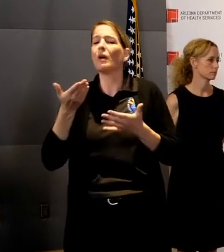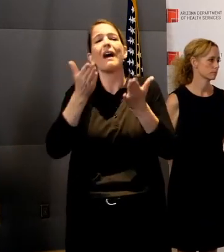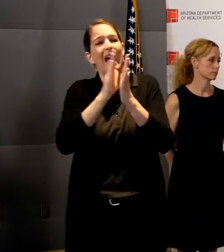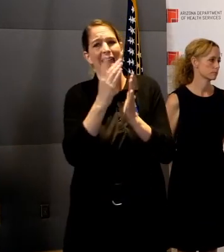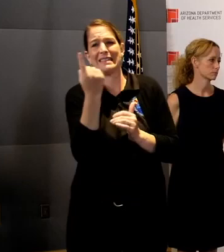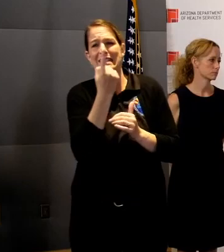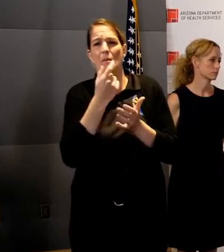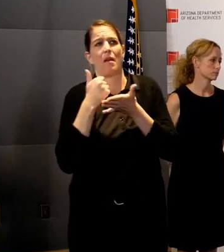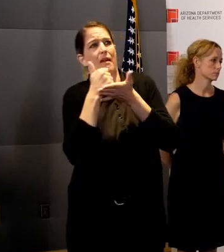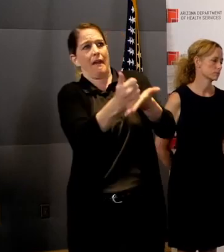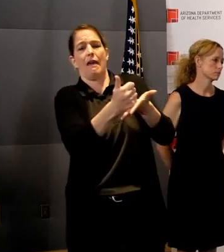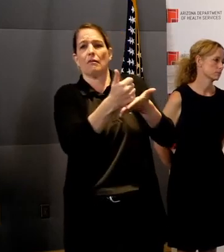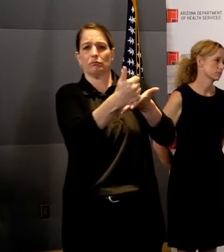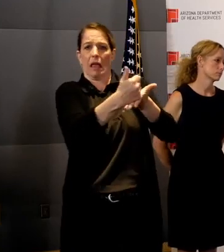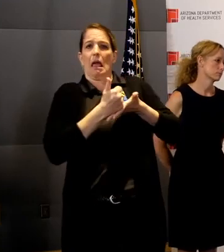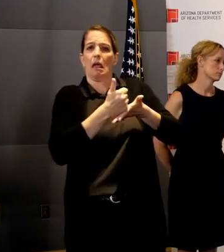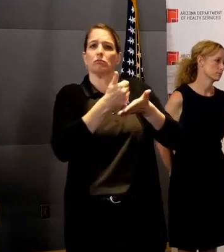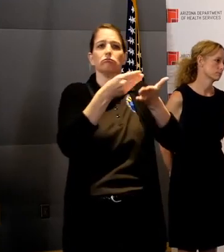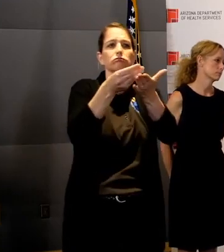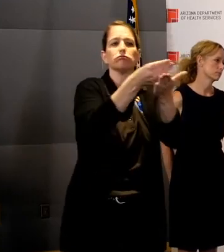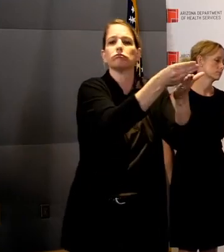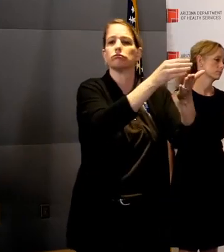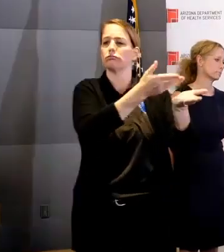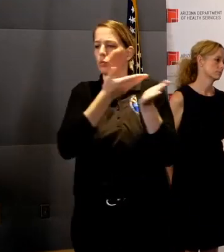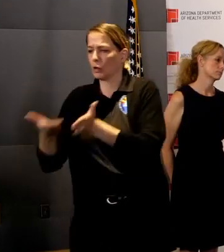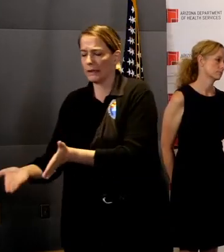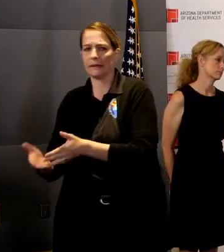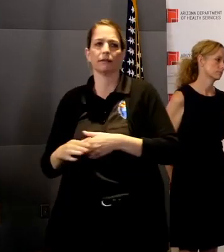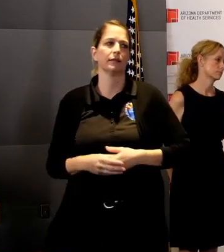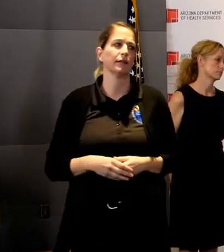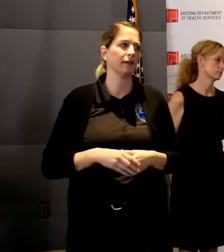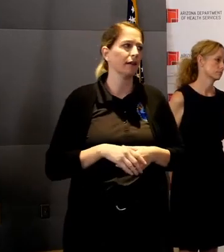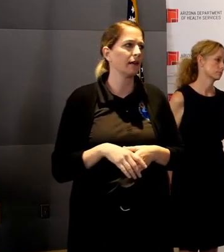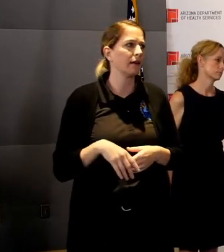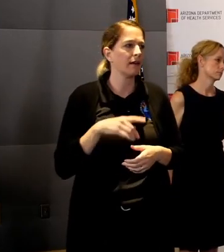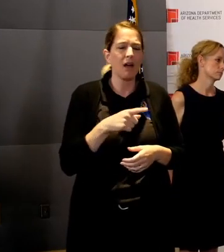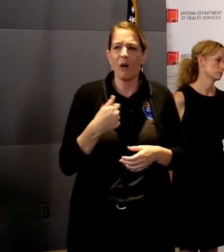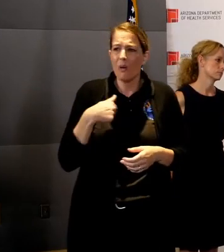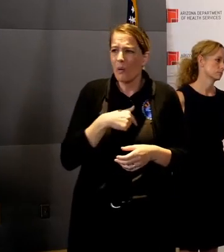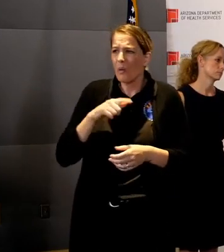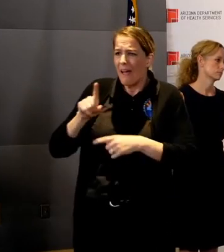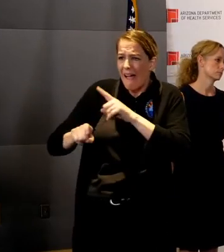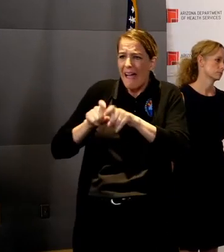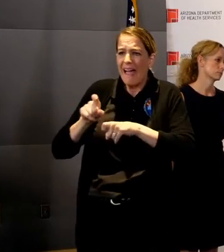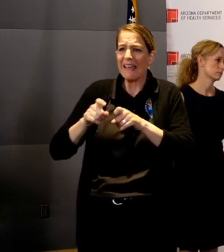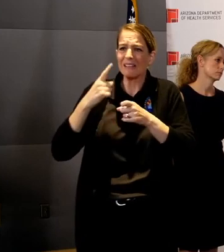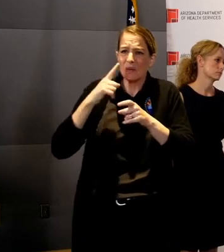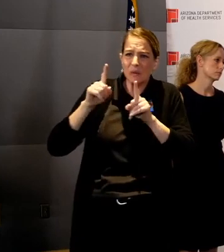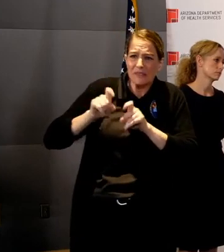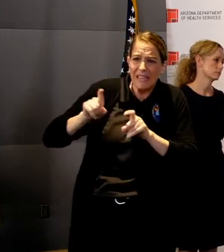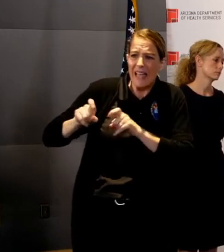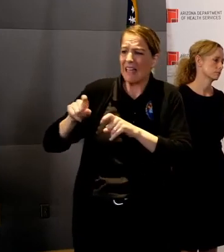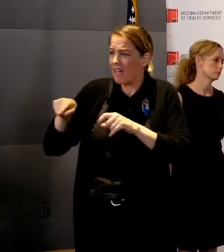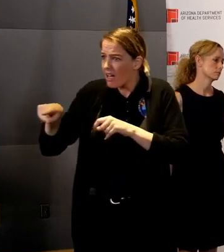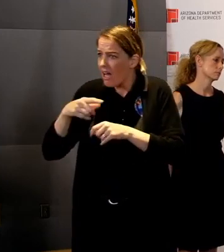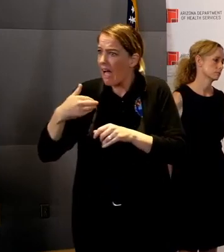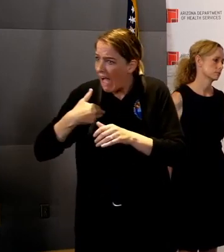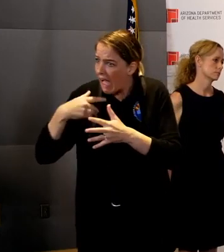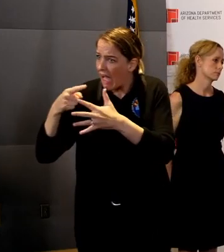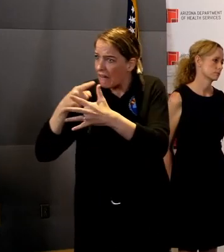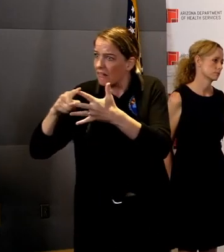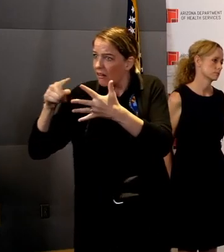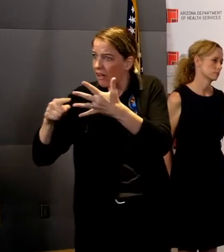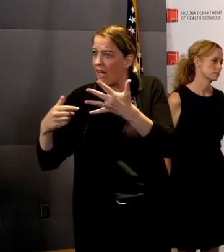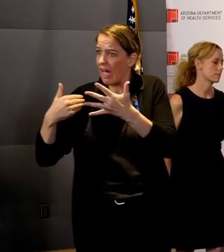Because we hear stories of people being denied all the time for tests and they are, they do have symptoms. And here's somebody. We have